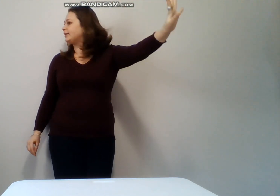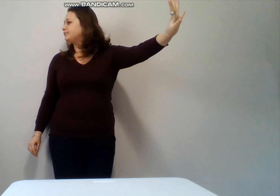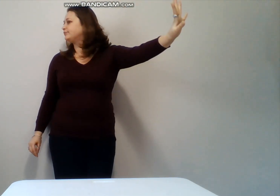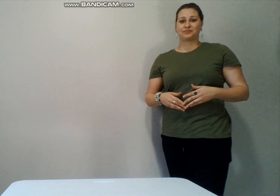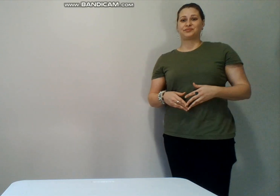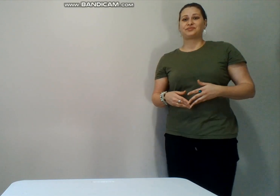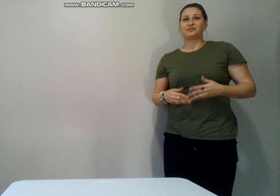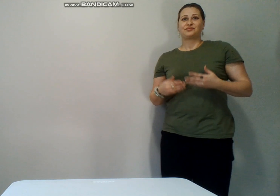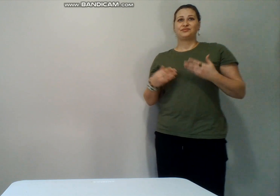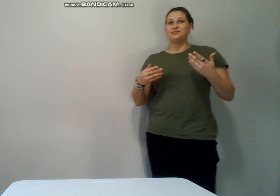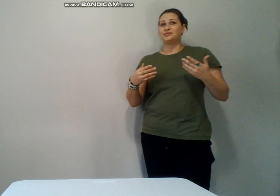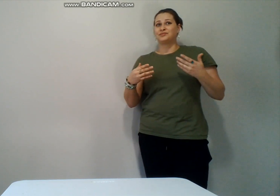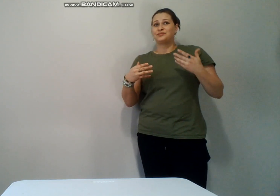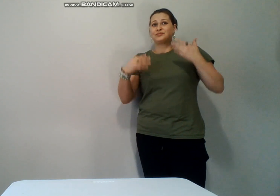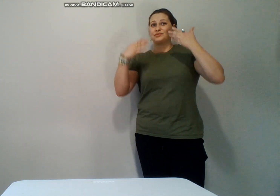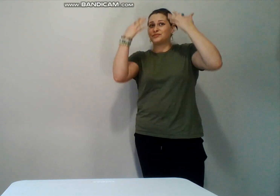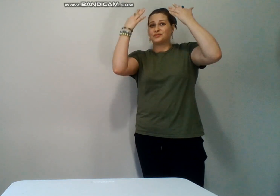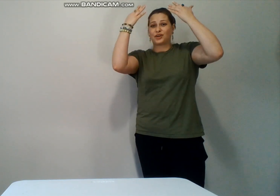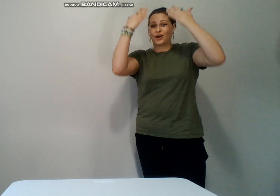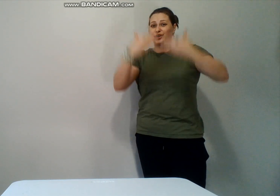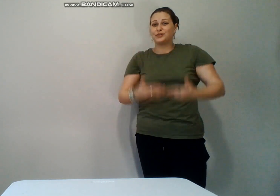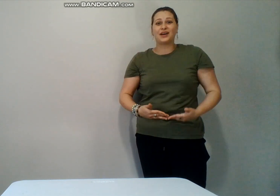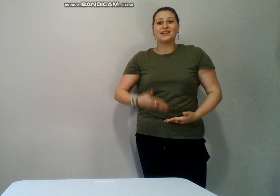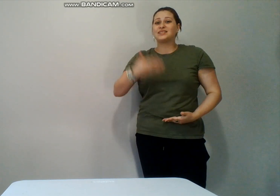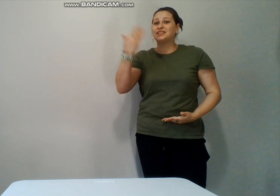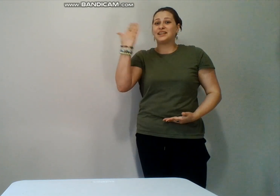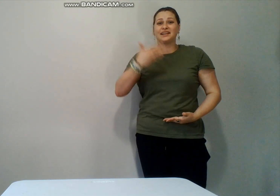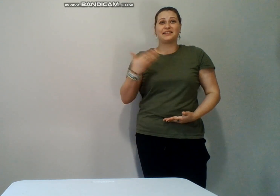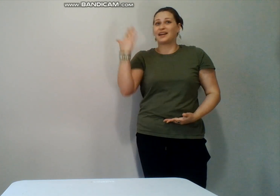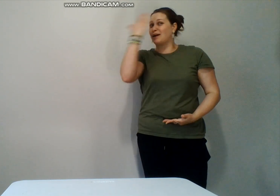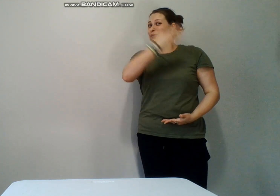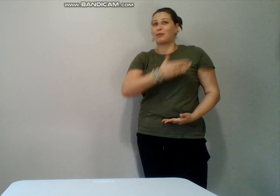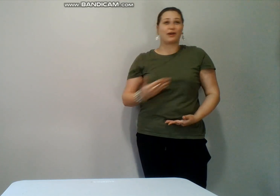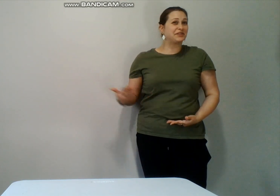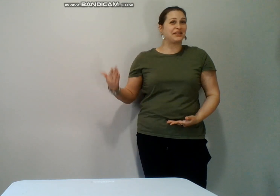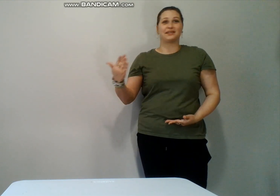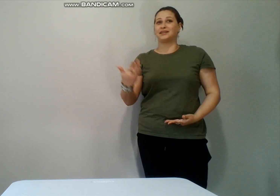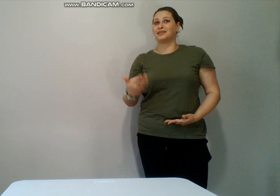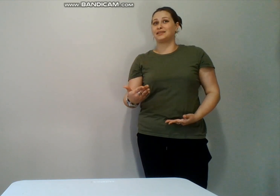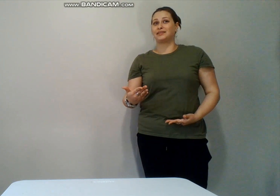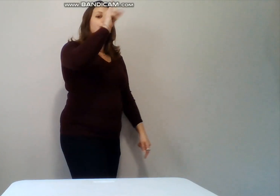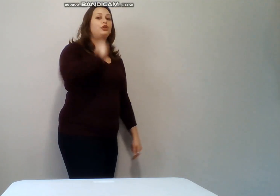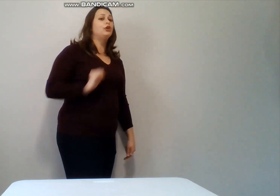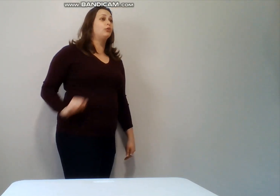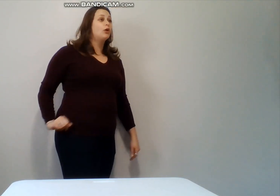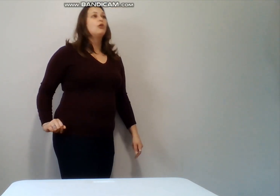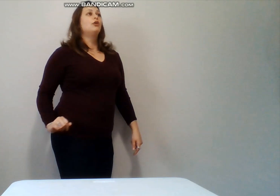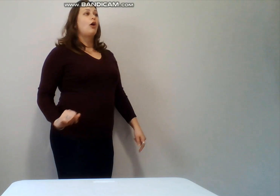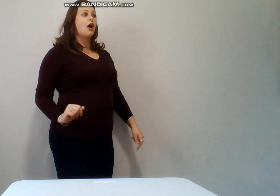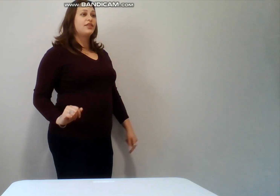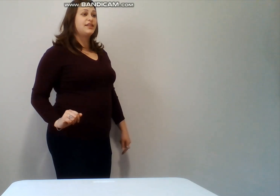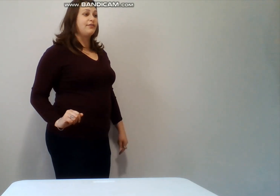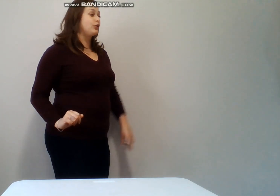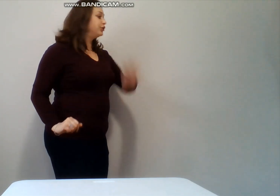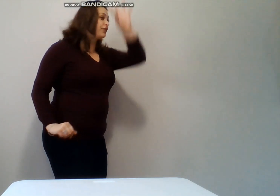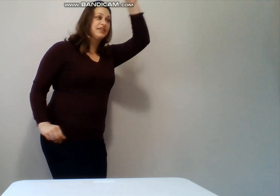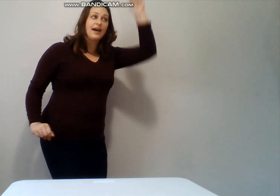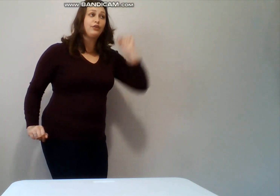are you not seeing that I'm a person you are the devil you the devil